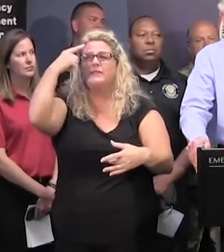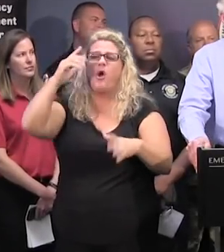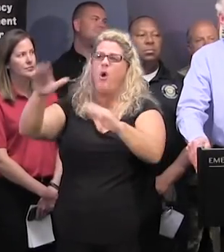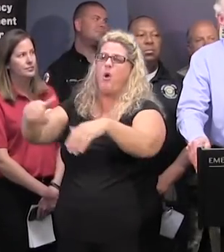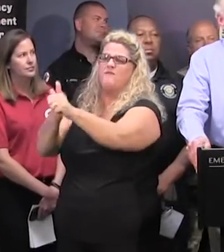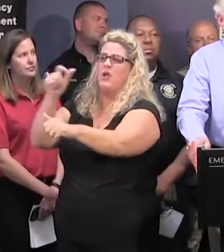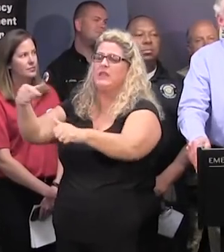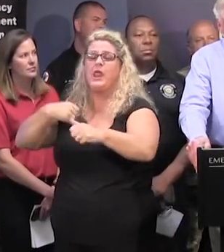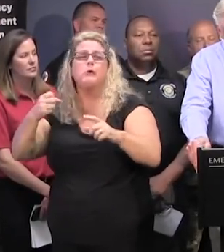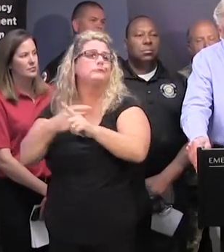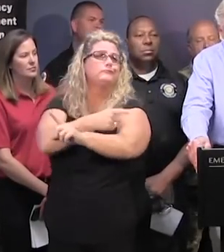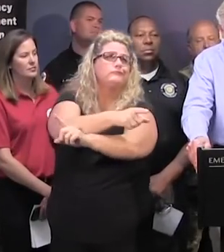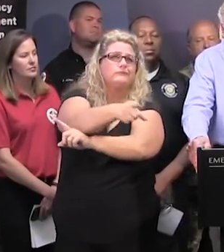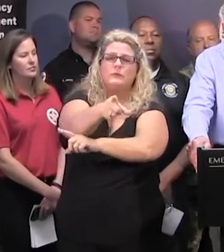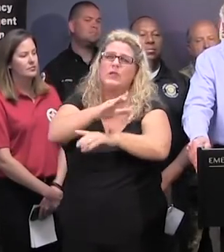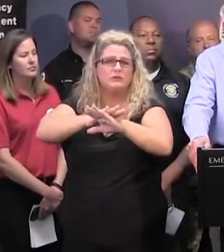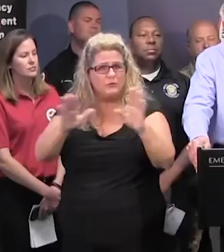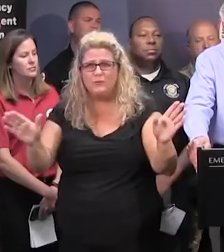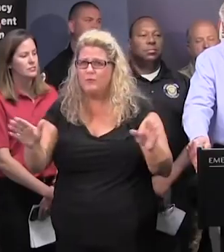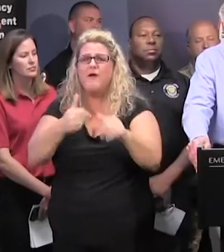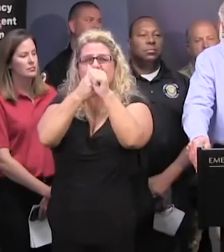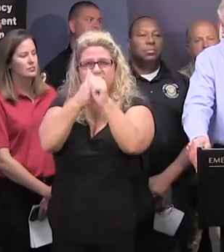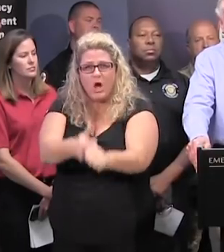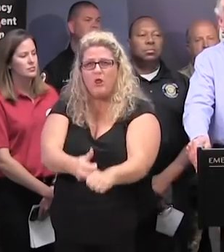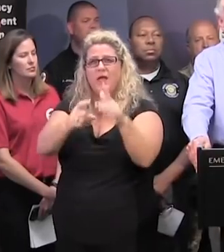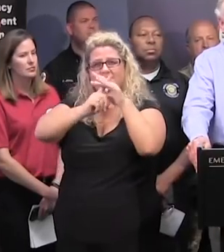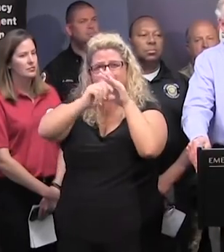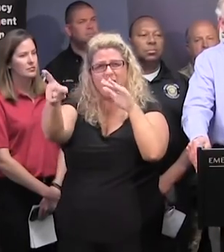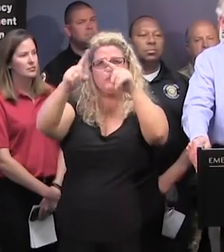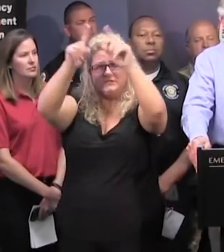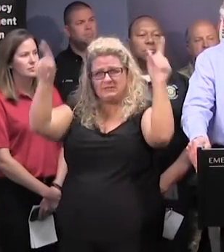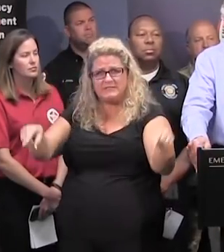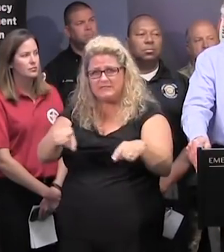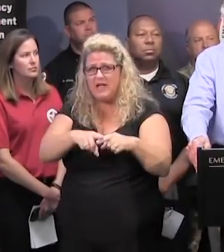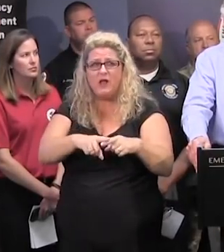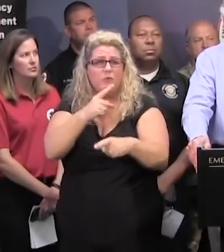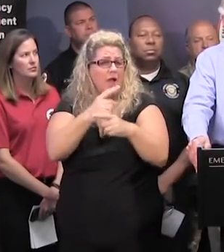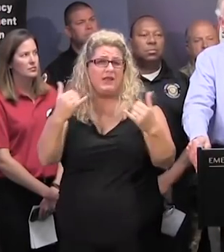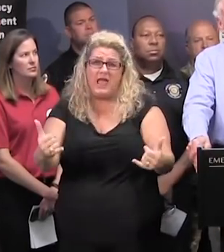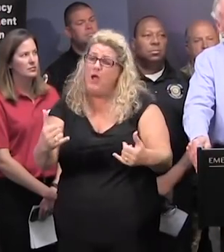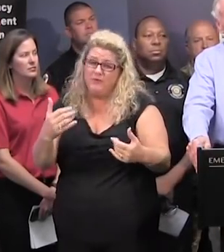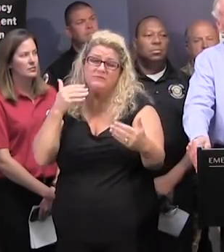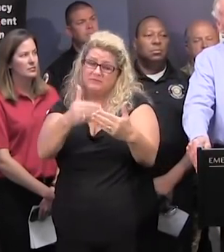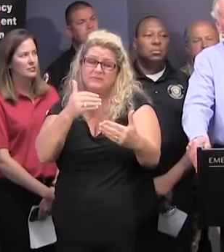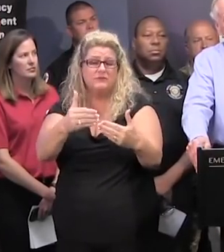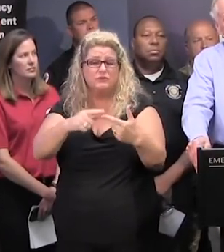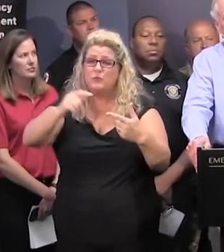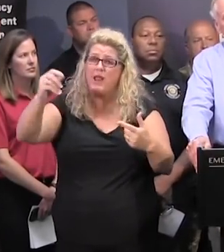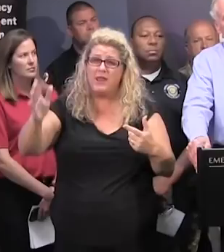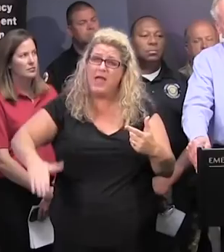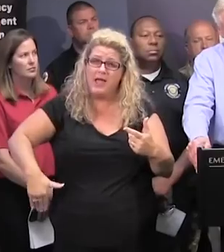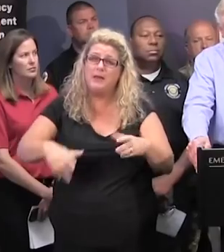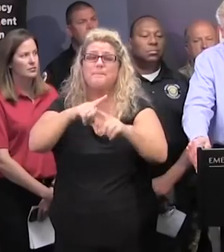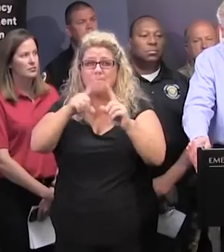Follow the signs. Follow the evacuation signs. And, again, it's getting late to evacuate. So if you are